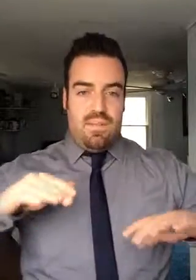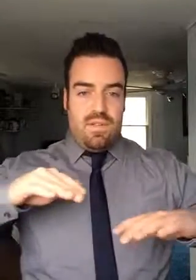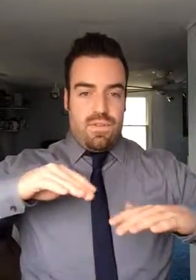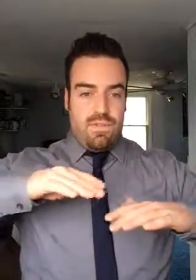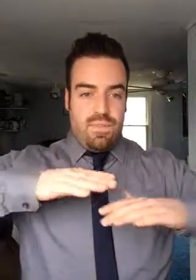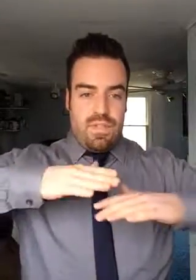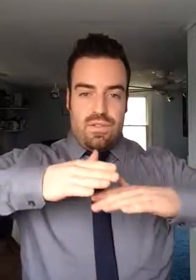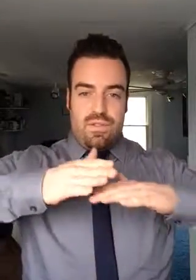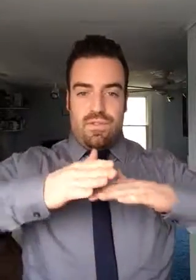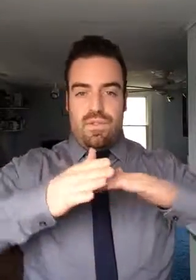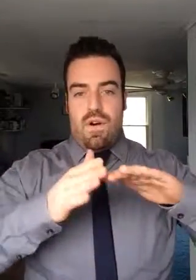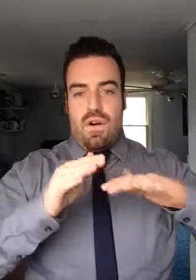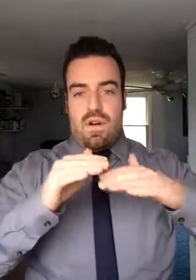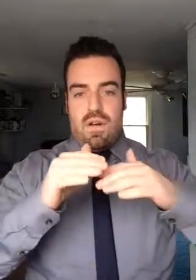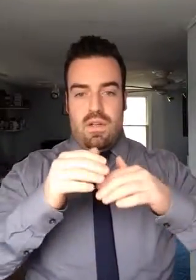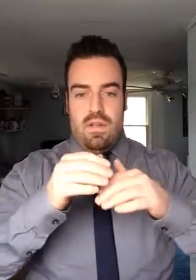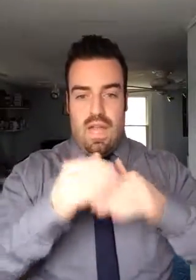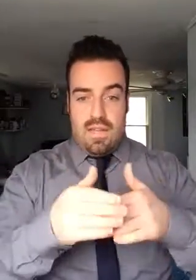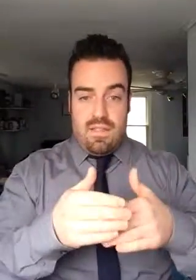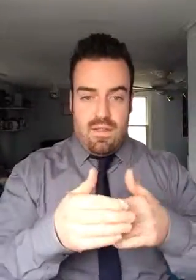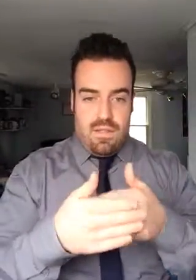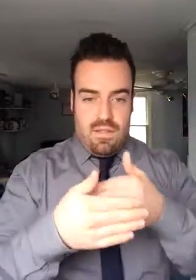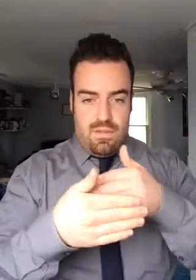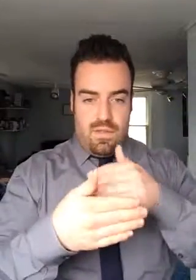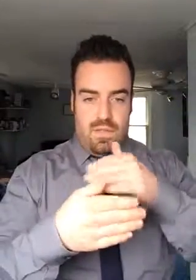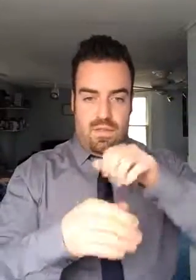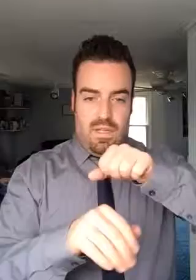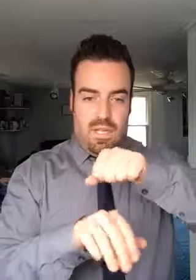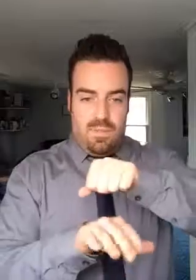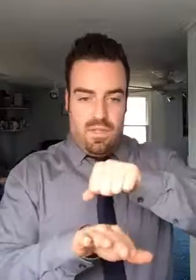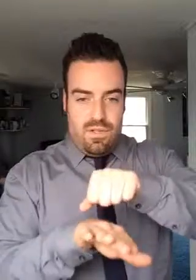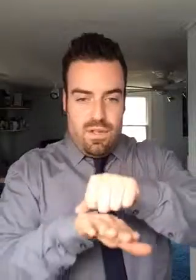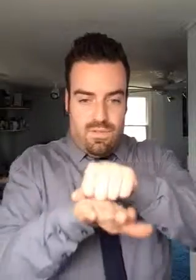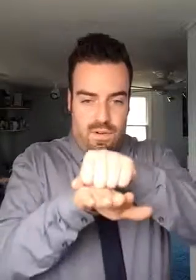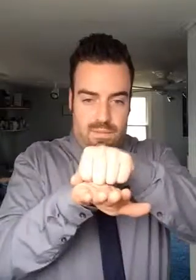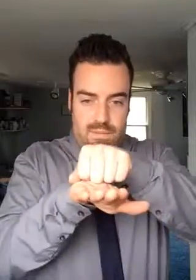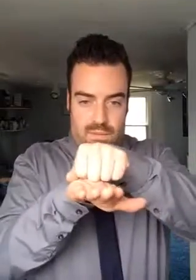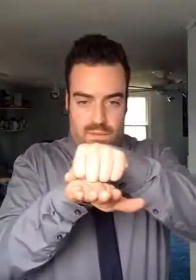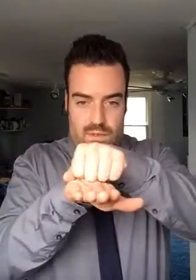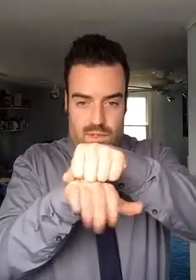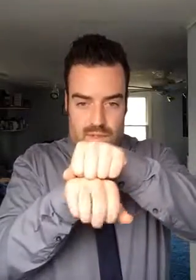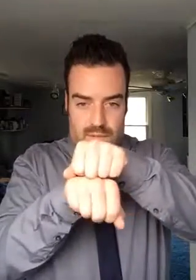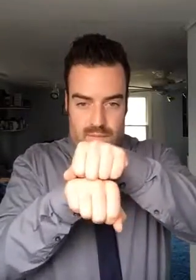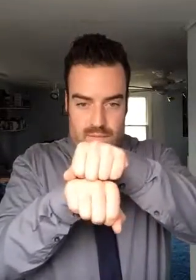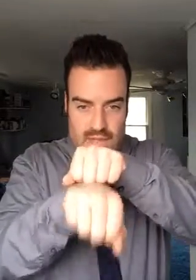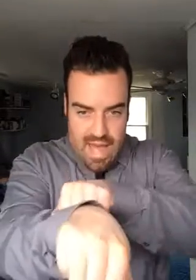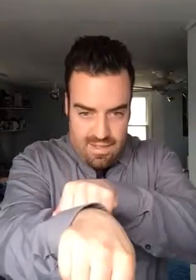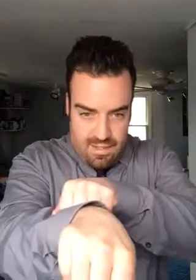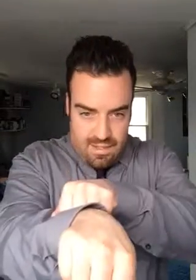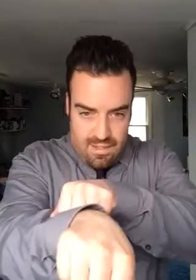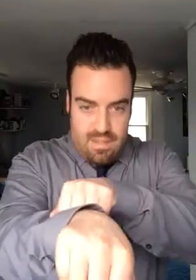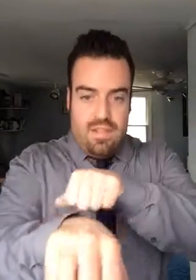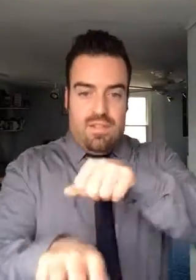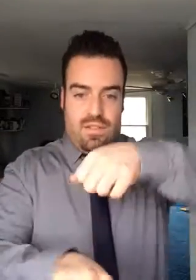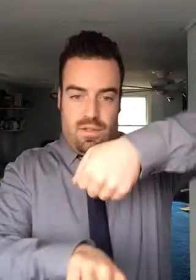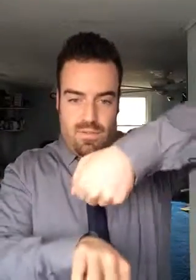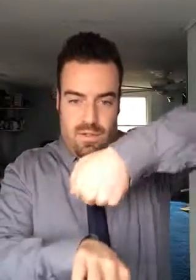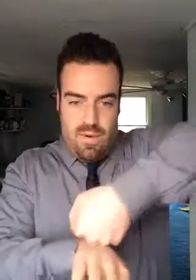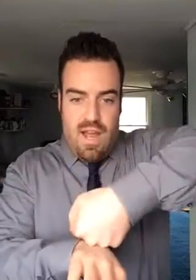tibia from moving too far anterior. So this would keep the joint from doing fat. So femur